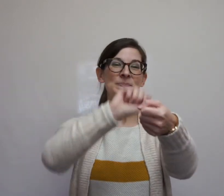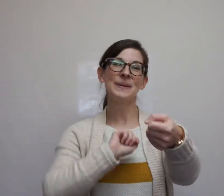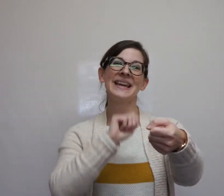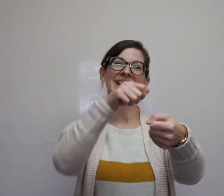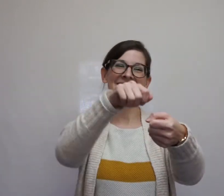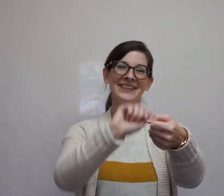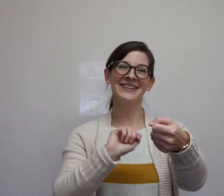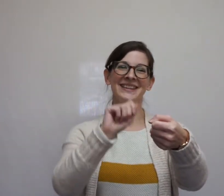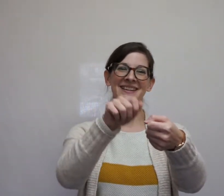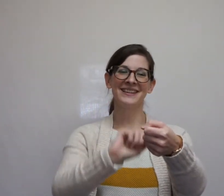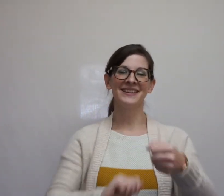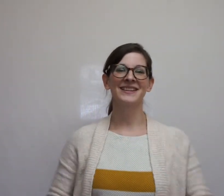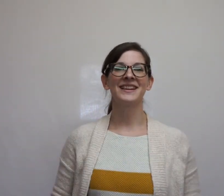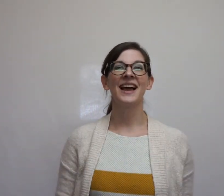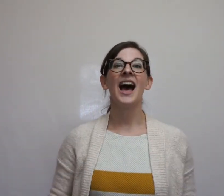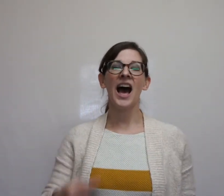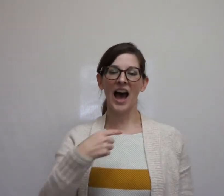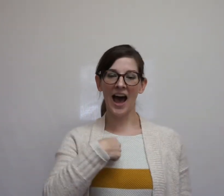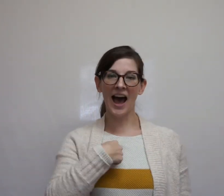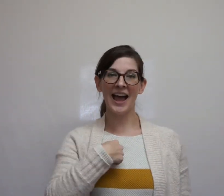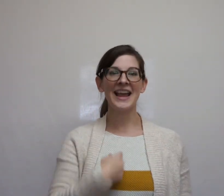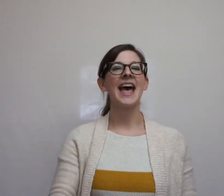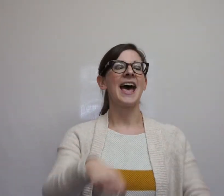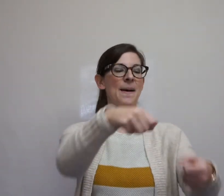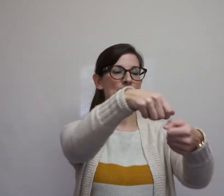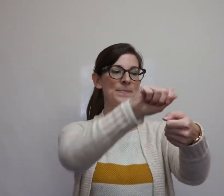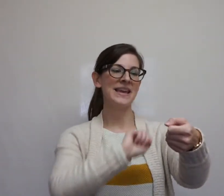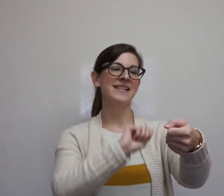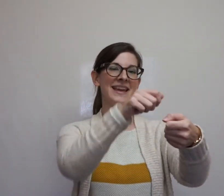peel. I am peeling.